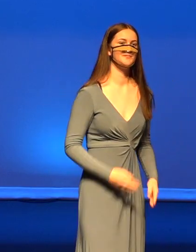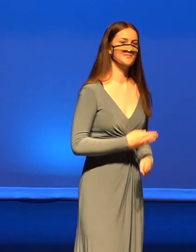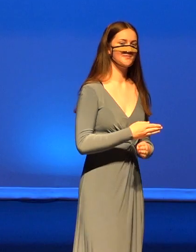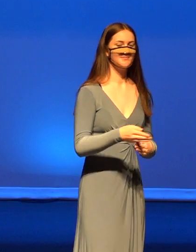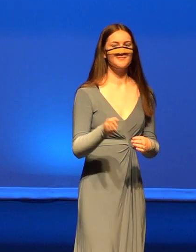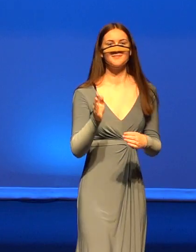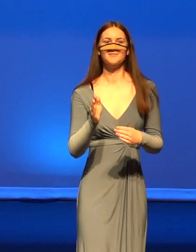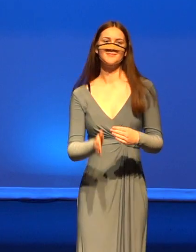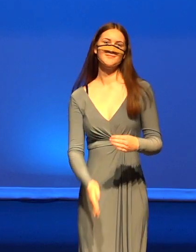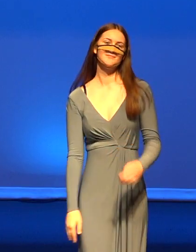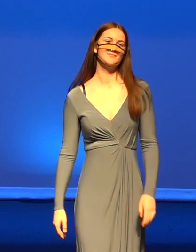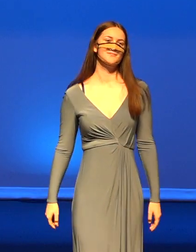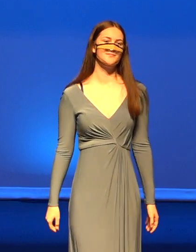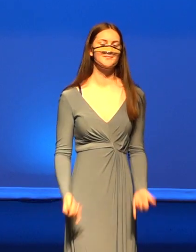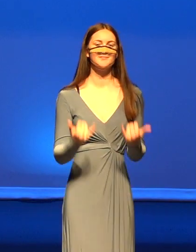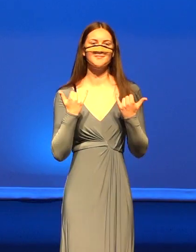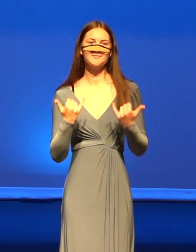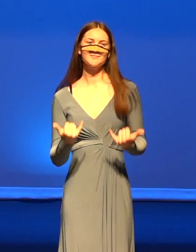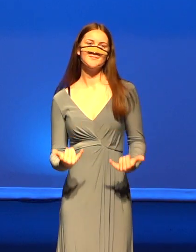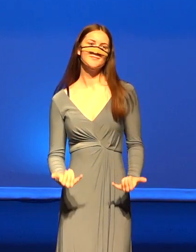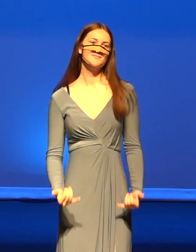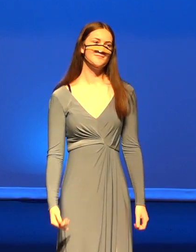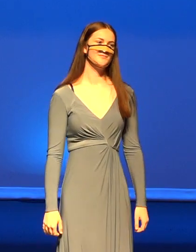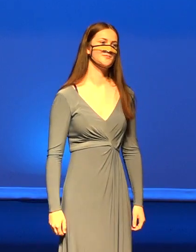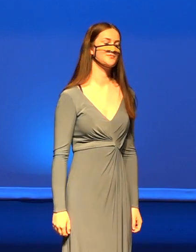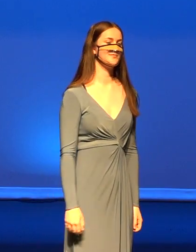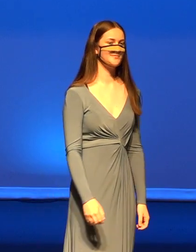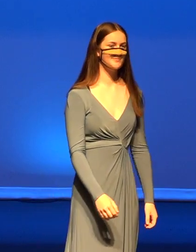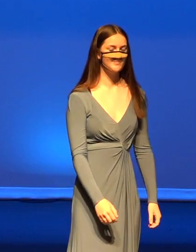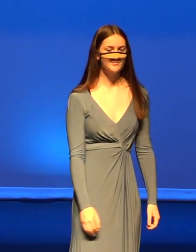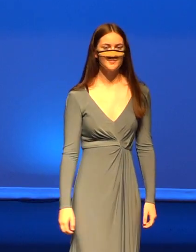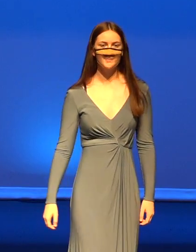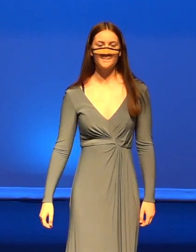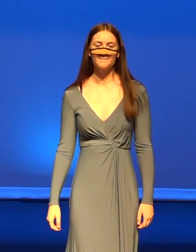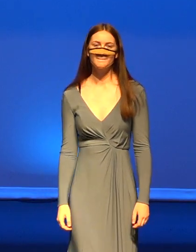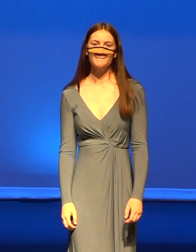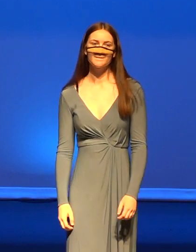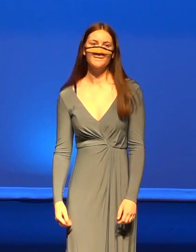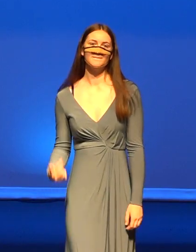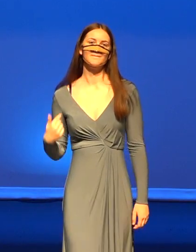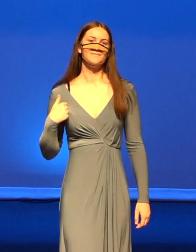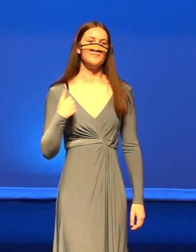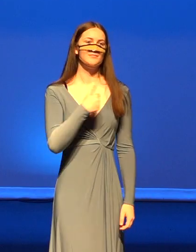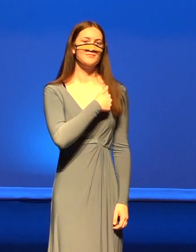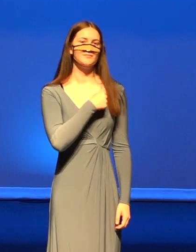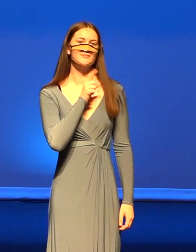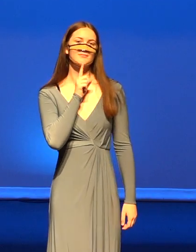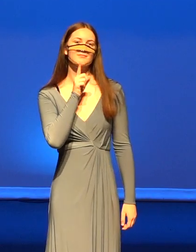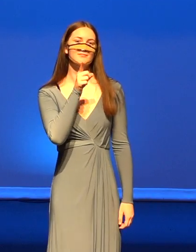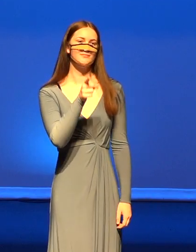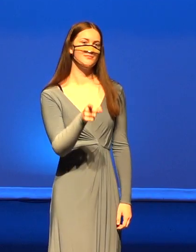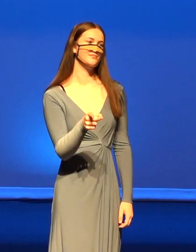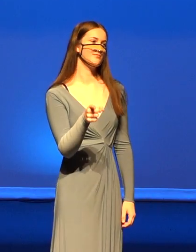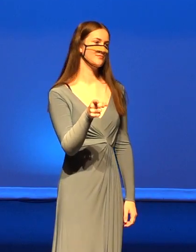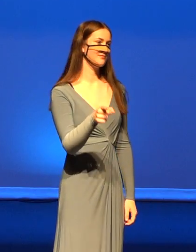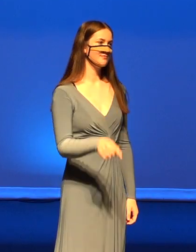But it's over now. But it's over now. now. Go on and take